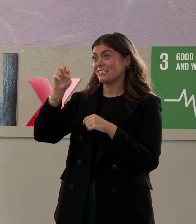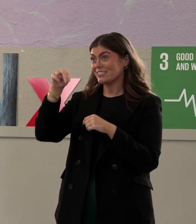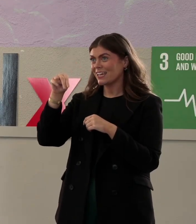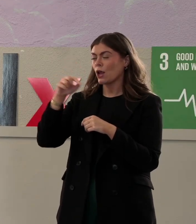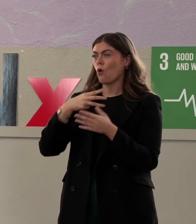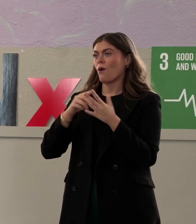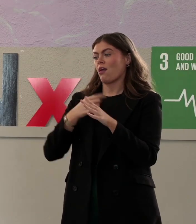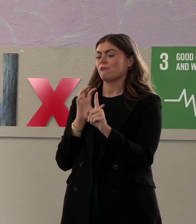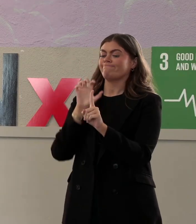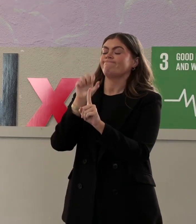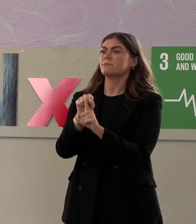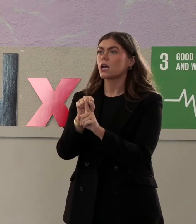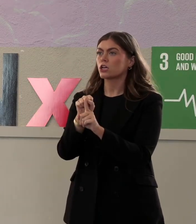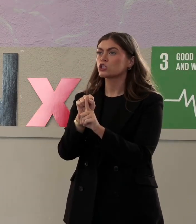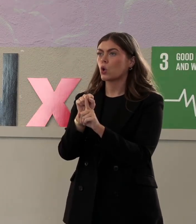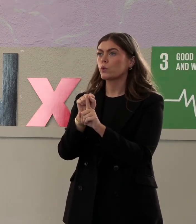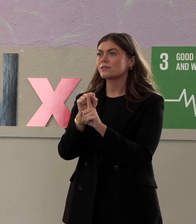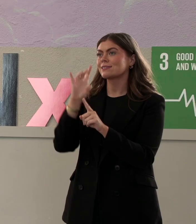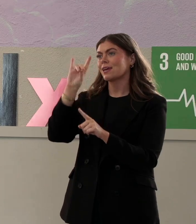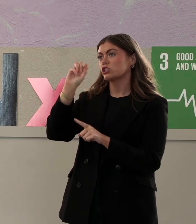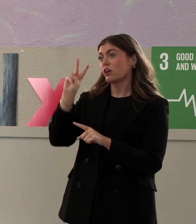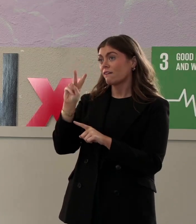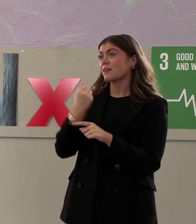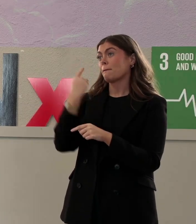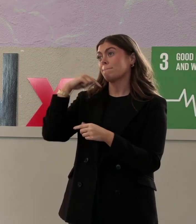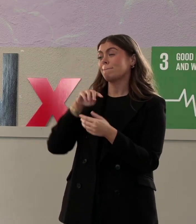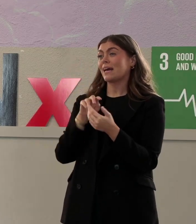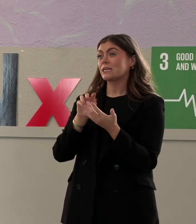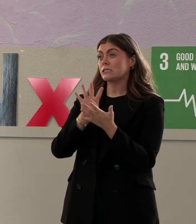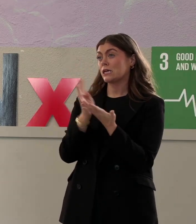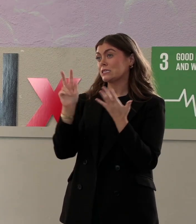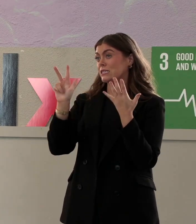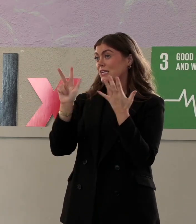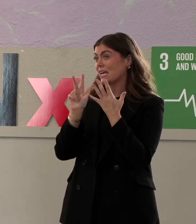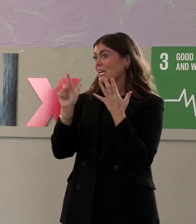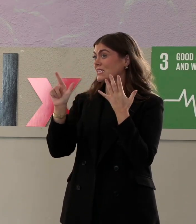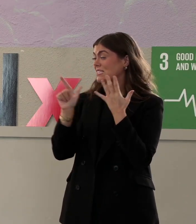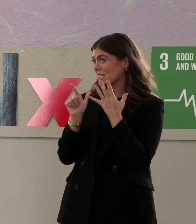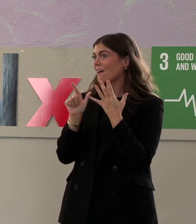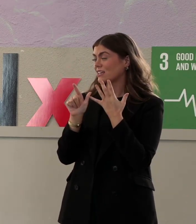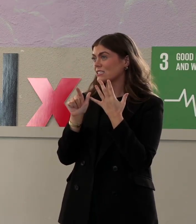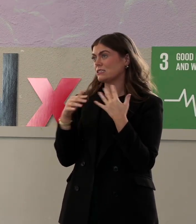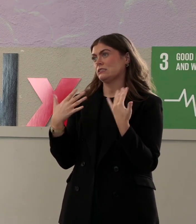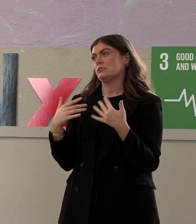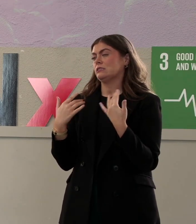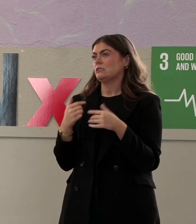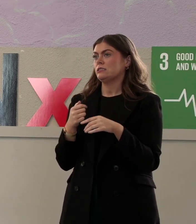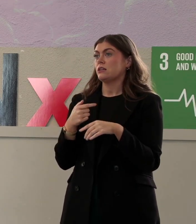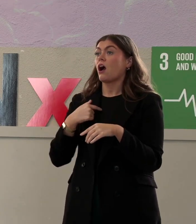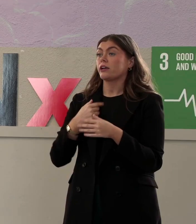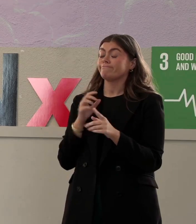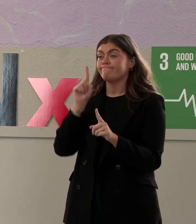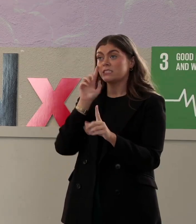diagnosed with HIV in 1987, it was actually age I was diagnosed with. HIV. HIV hadn't even been in the equation.